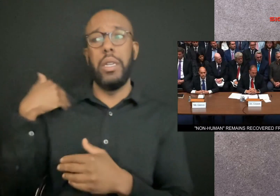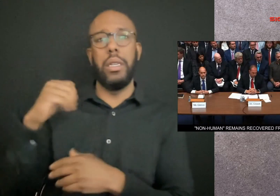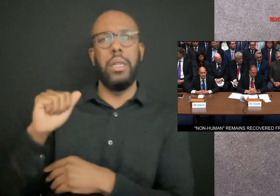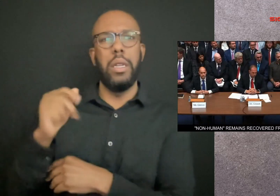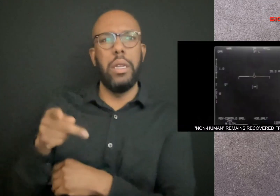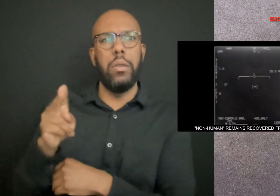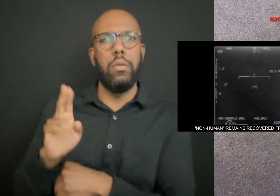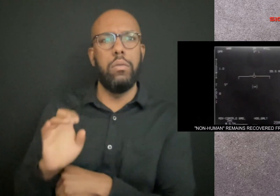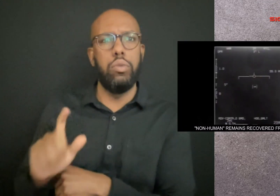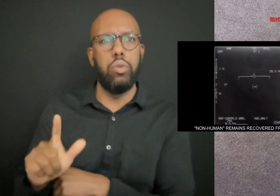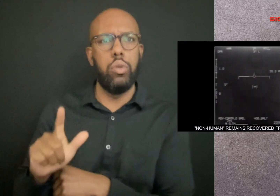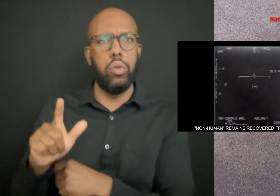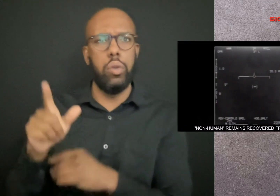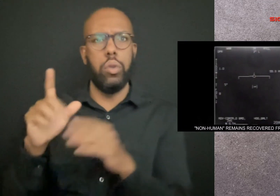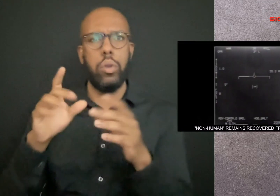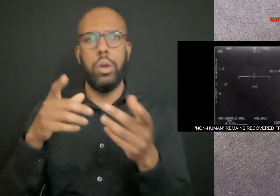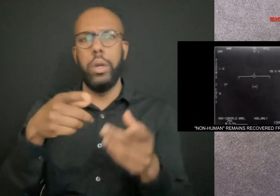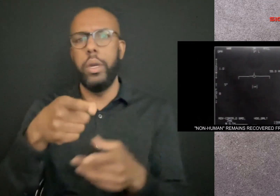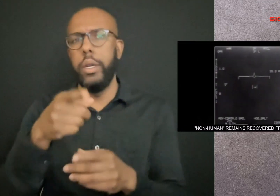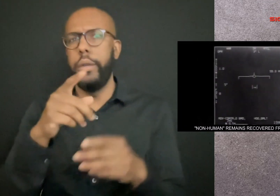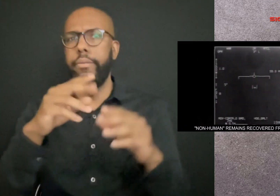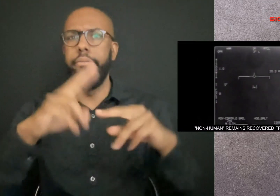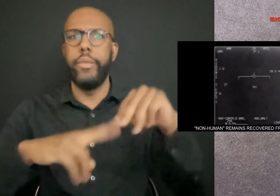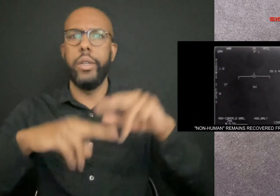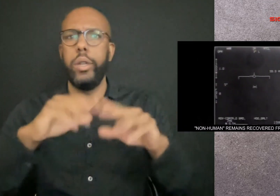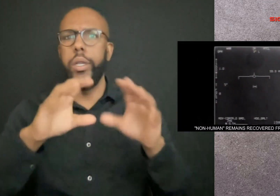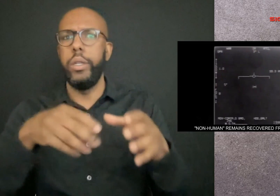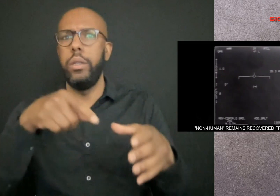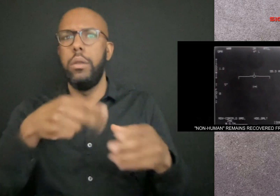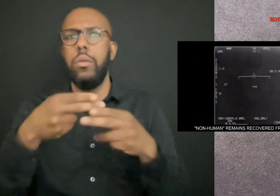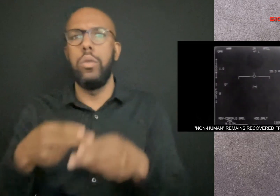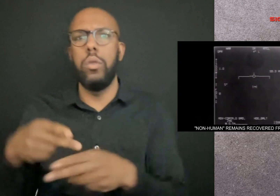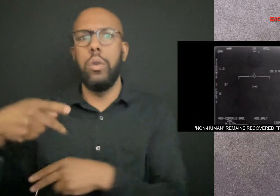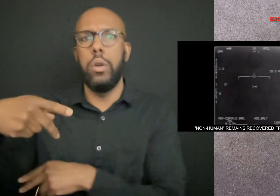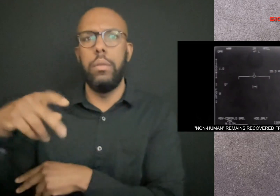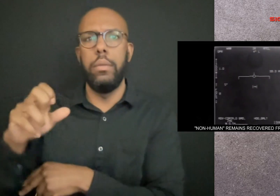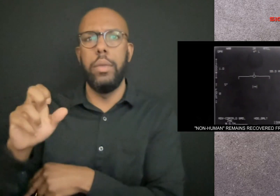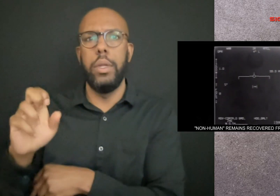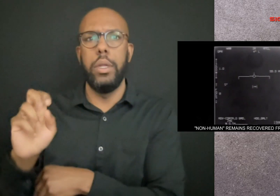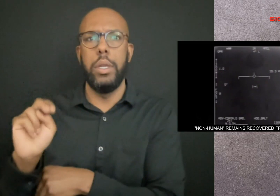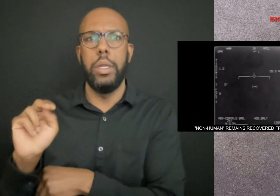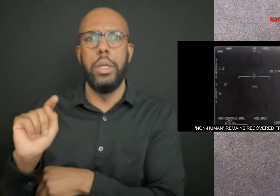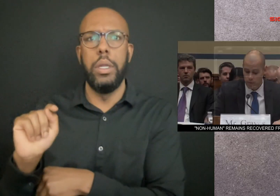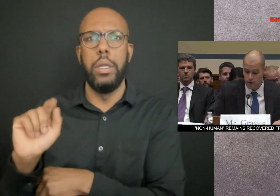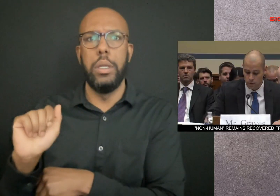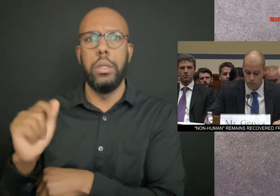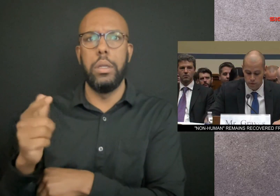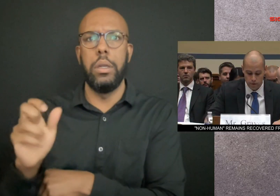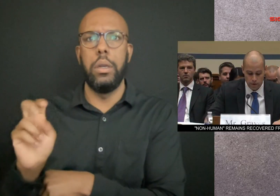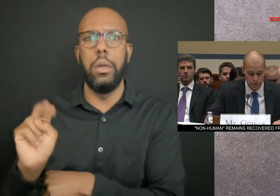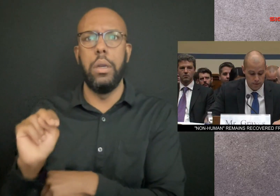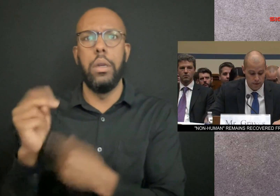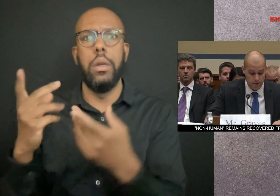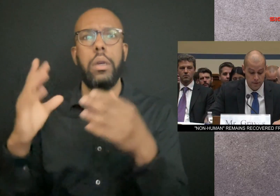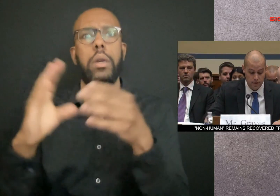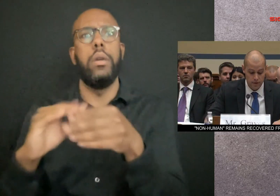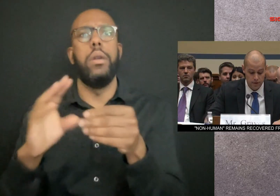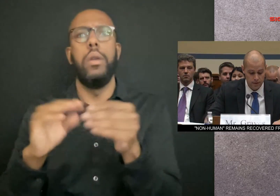In April, the Pentagon said it was tracking about 650 incidents involving